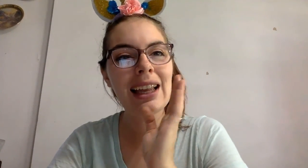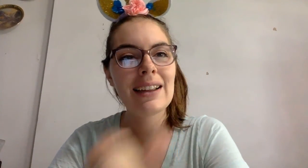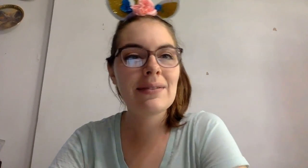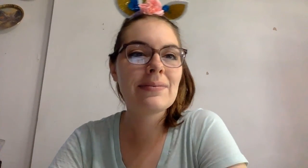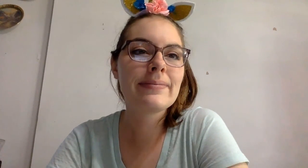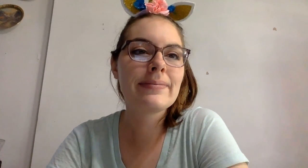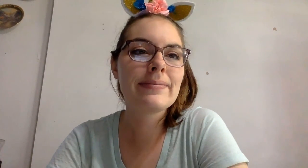Bye. Bye. Bye. Bye.